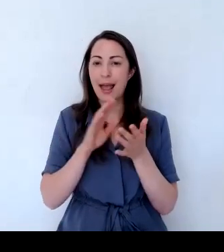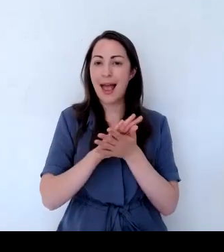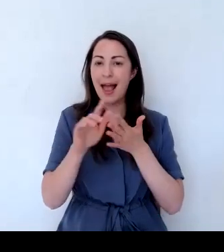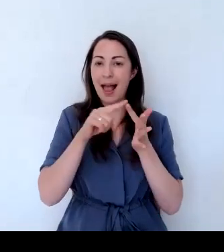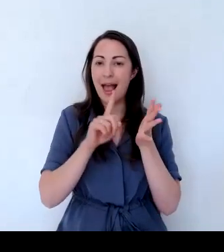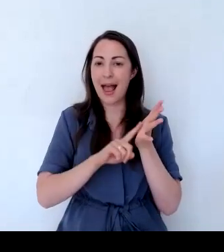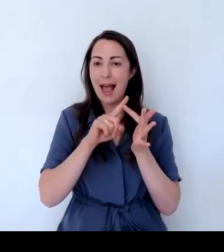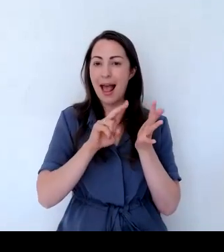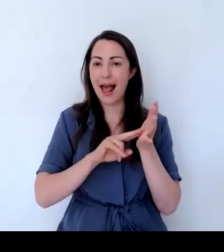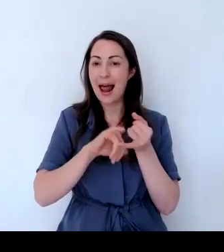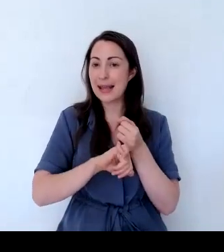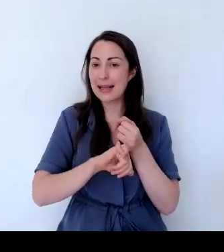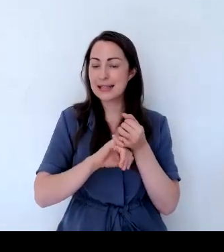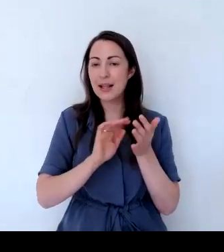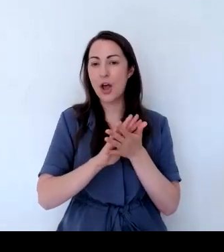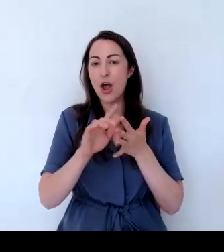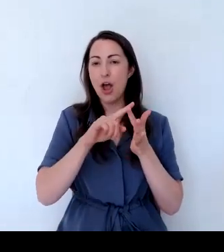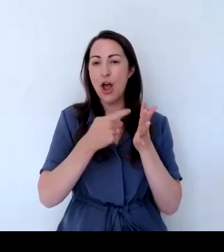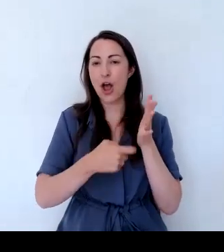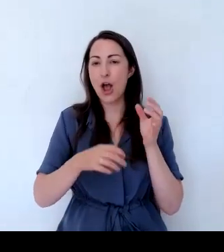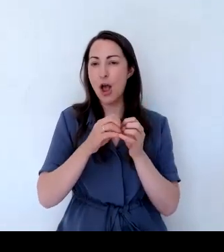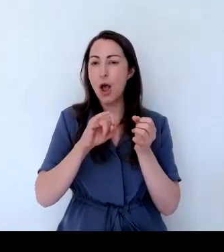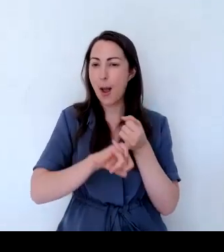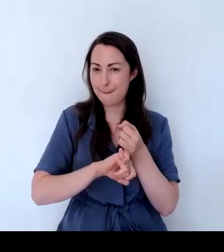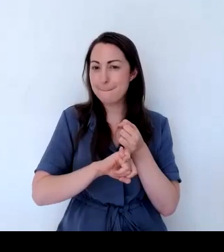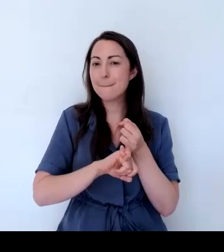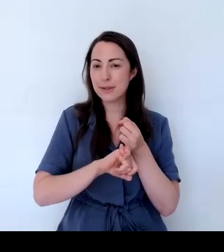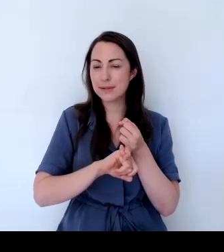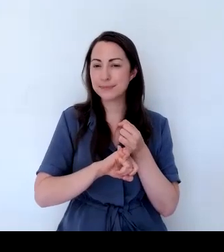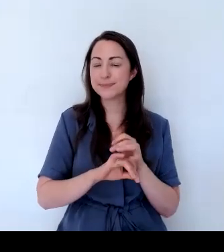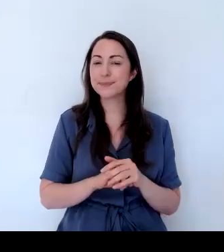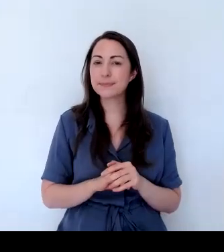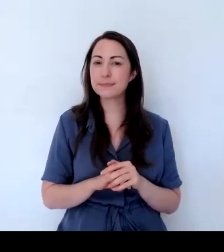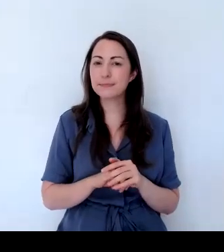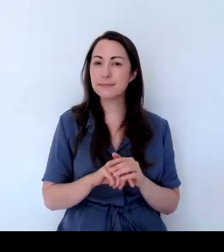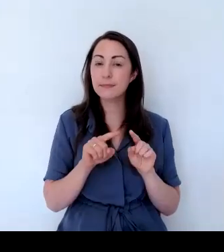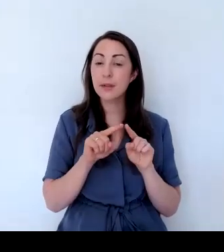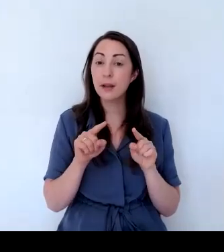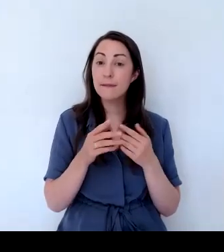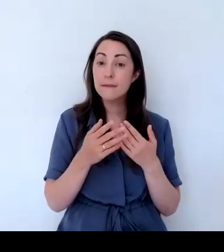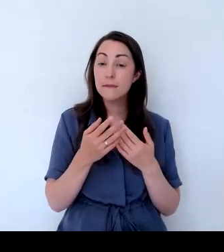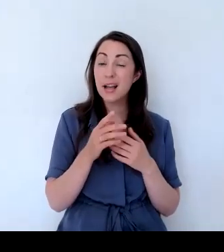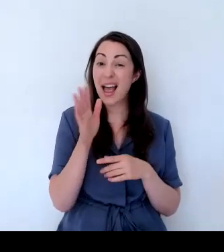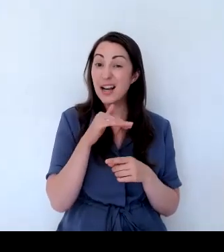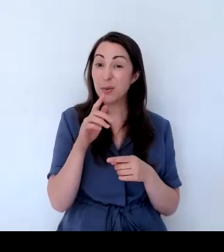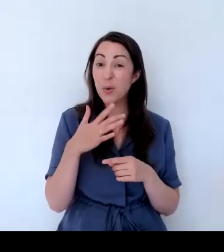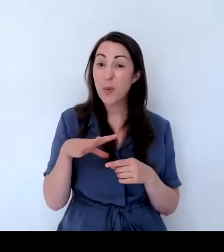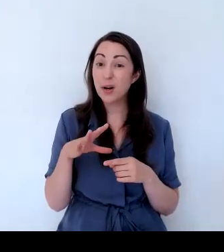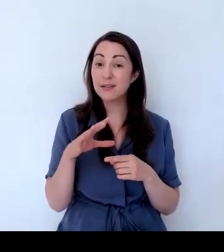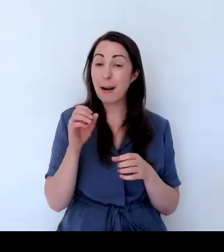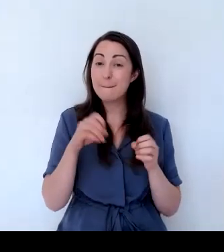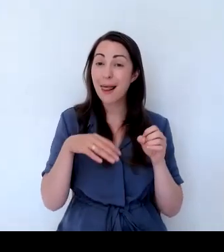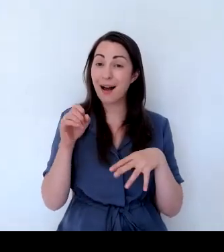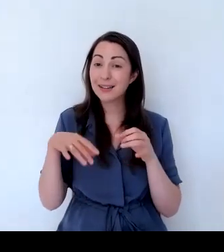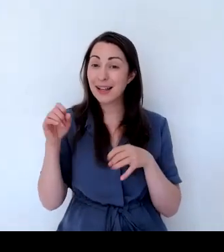And if anyone's planting for pollinators, we've got a map on our website.